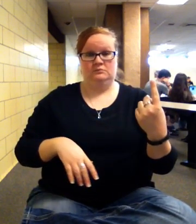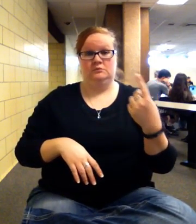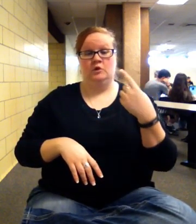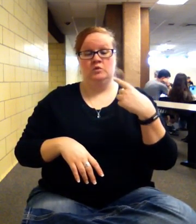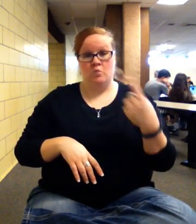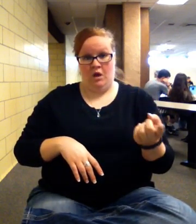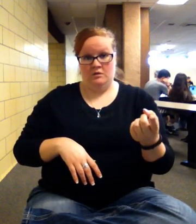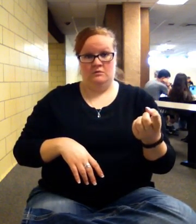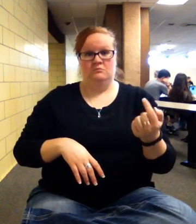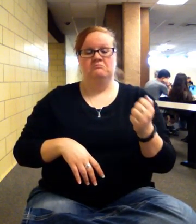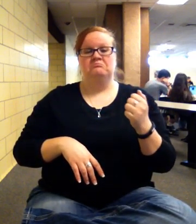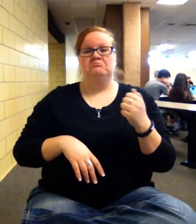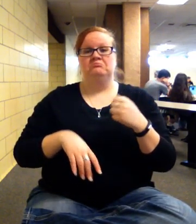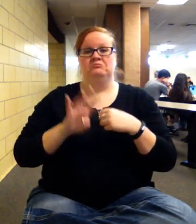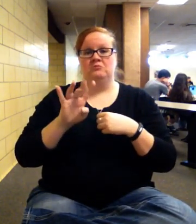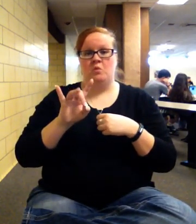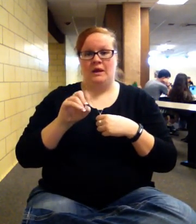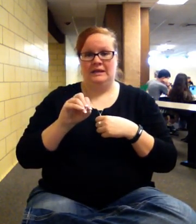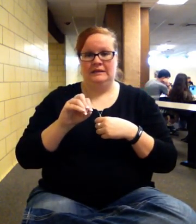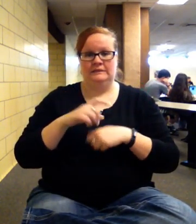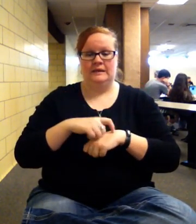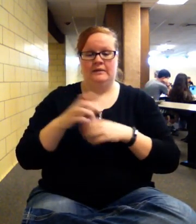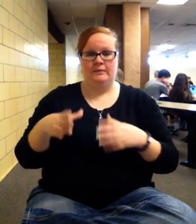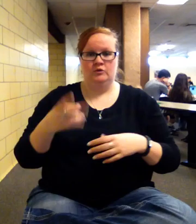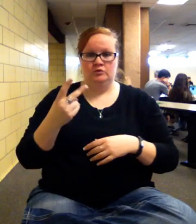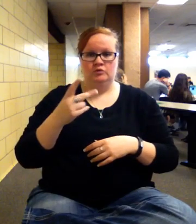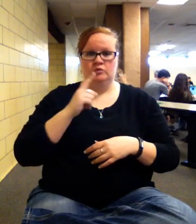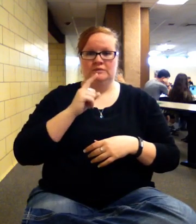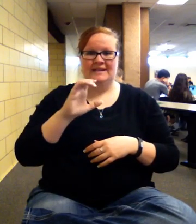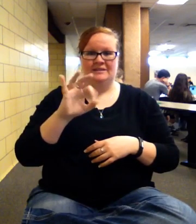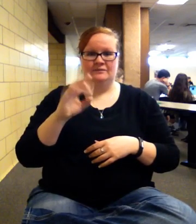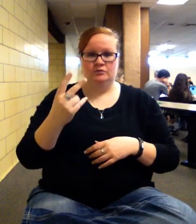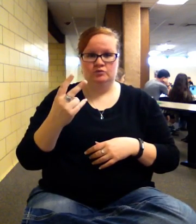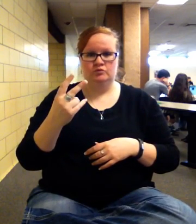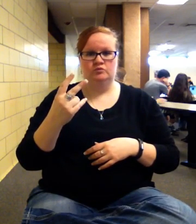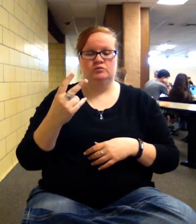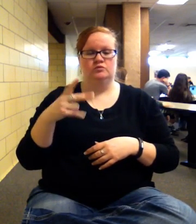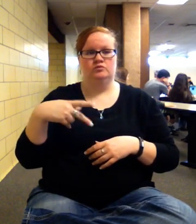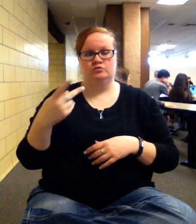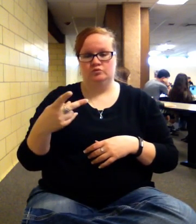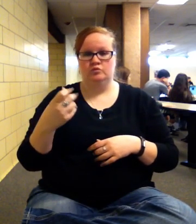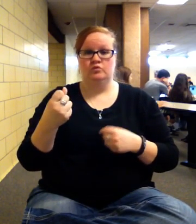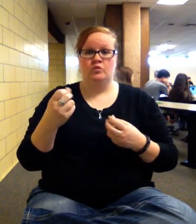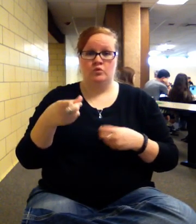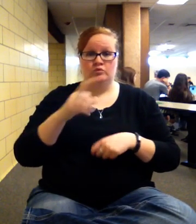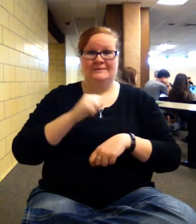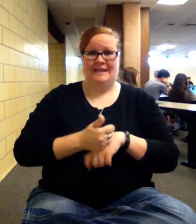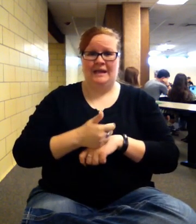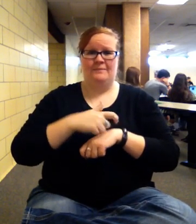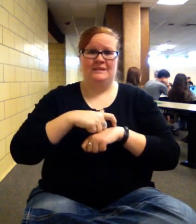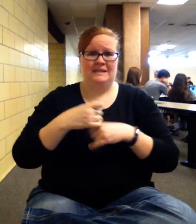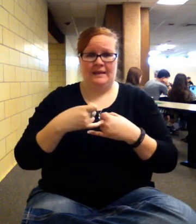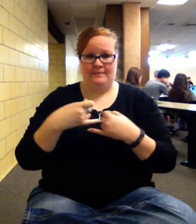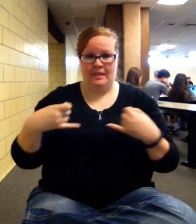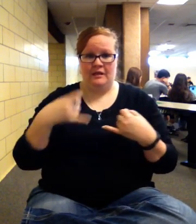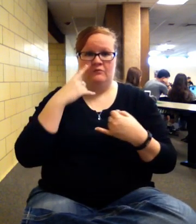the 480 at time period two is cash flow two. There's one of them, and so on. So you're basically just setting up the timeline for your calculator.